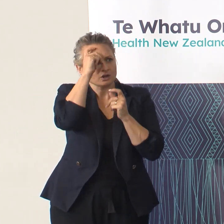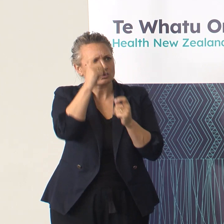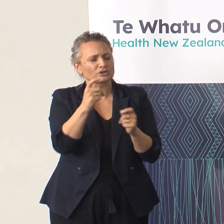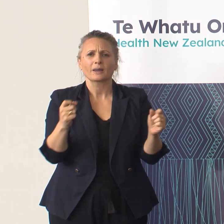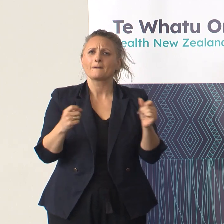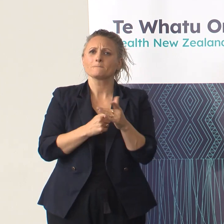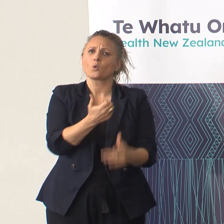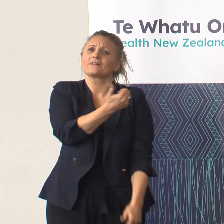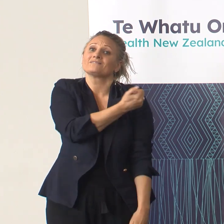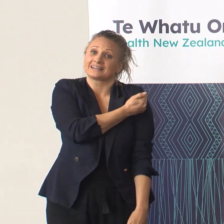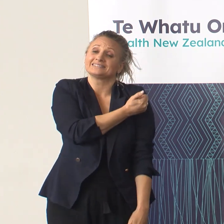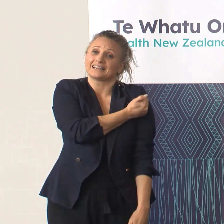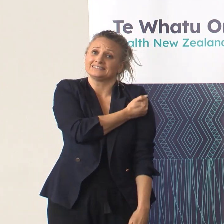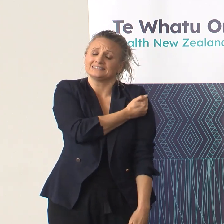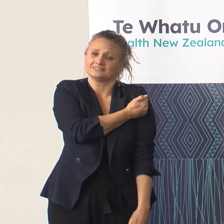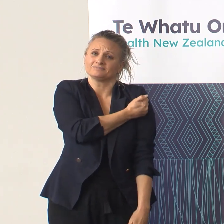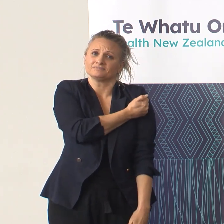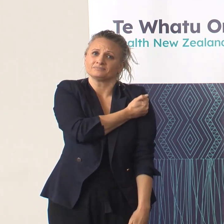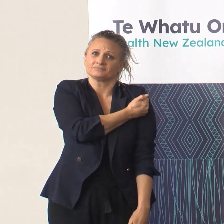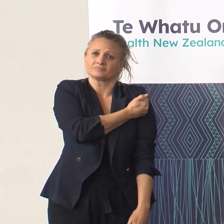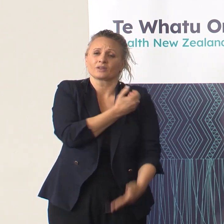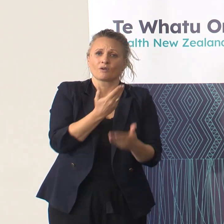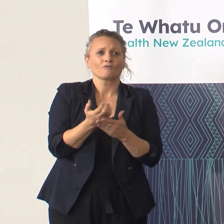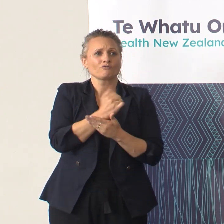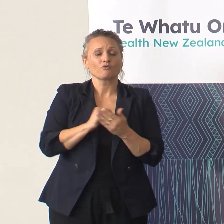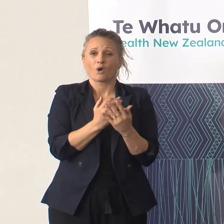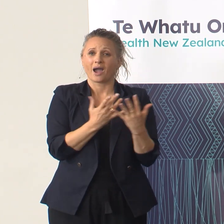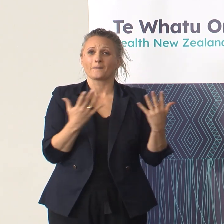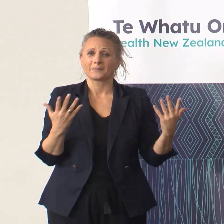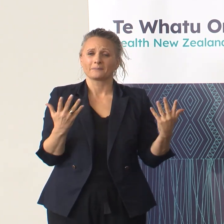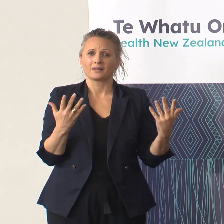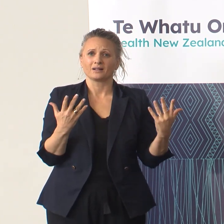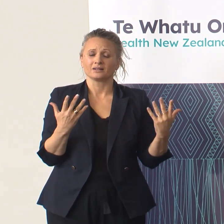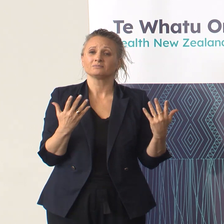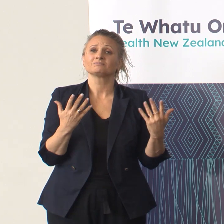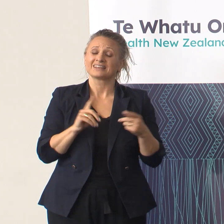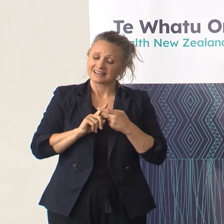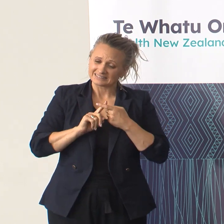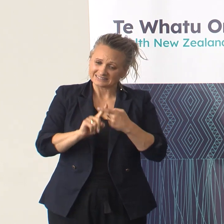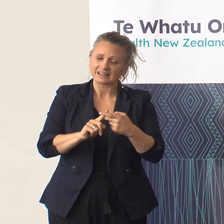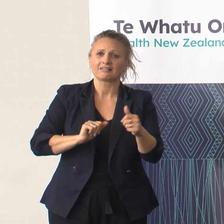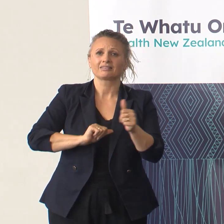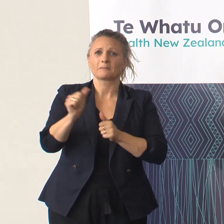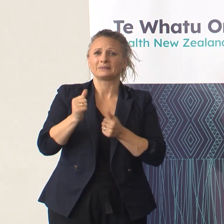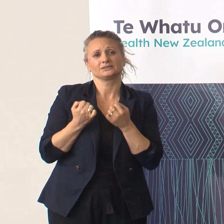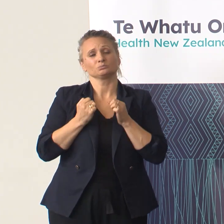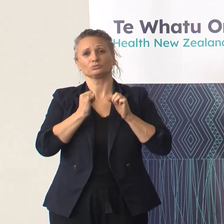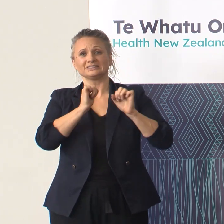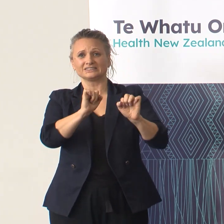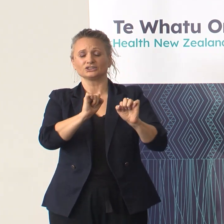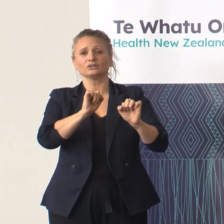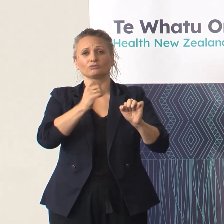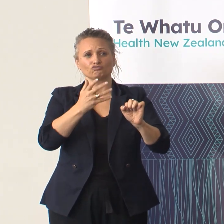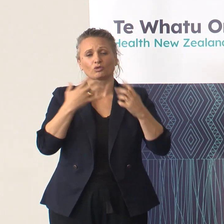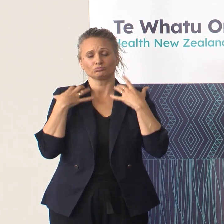vaccination and what the role that it plays here for our people. It remains the best protection against preventable diseases in